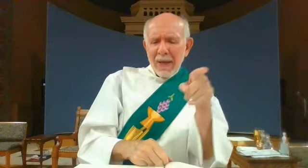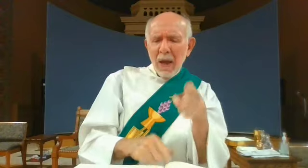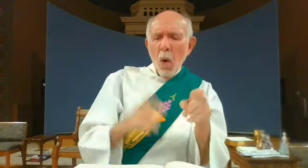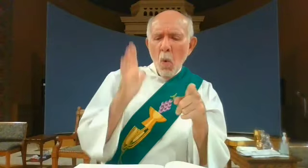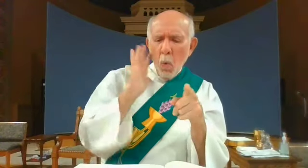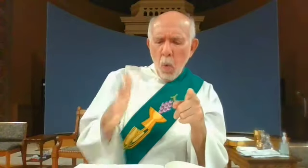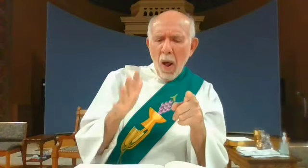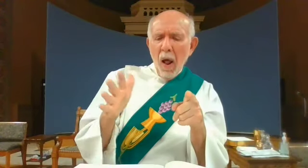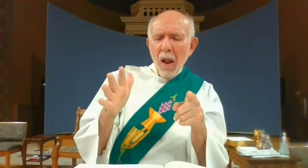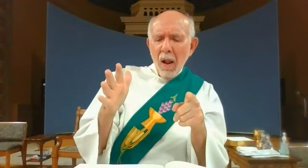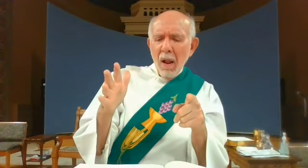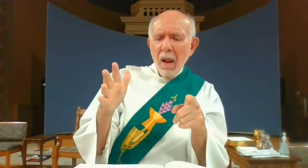they answered him